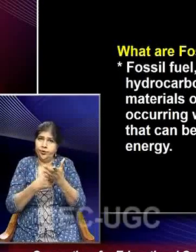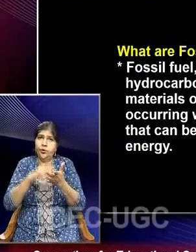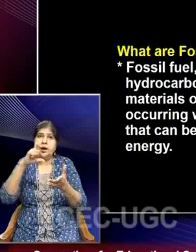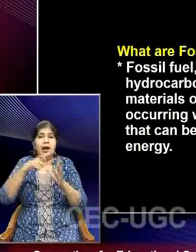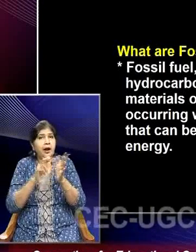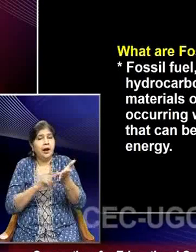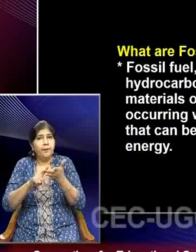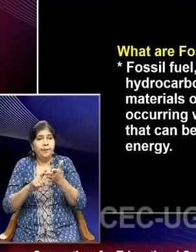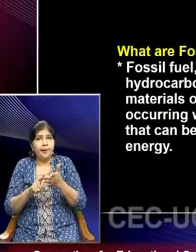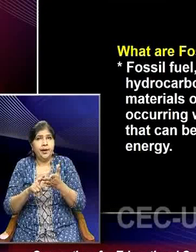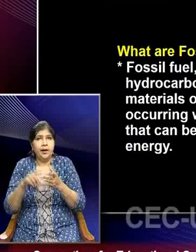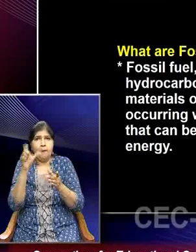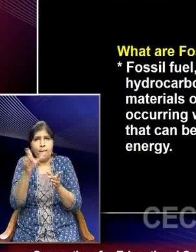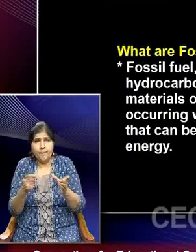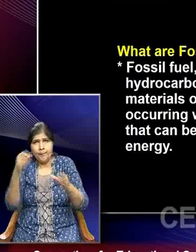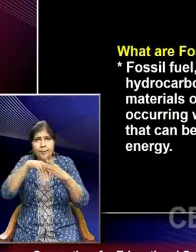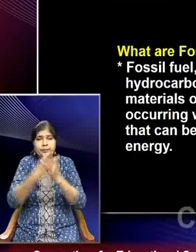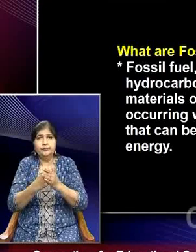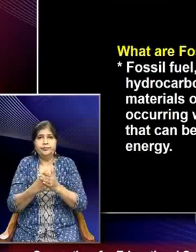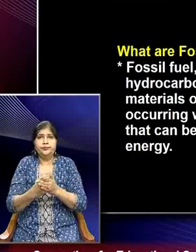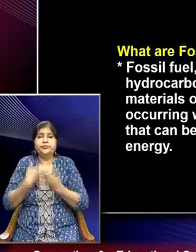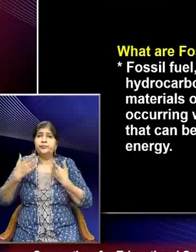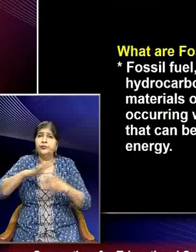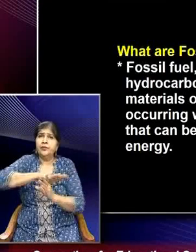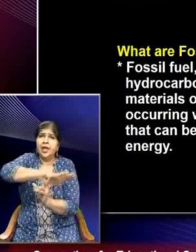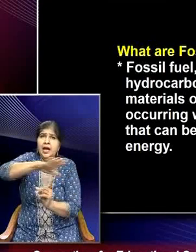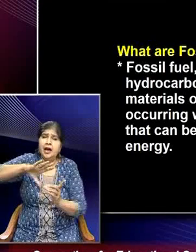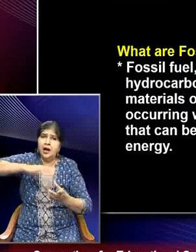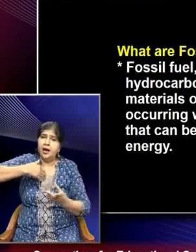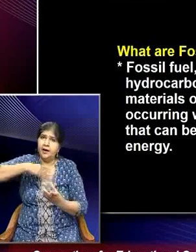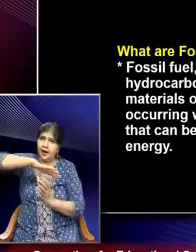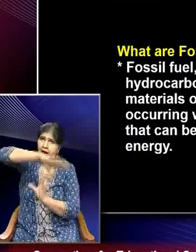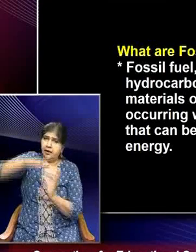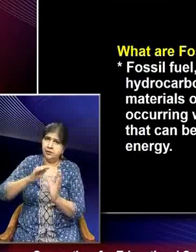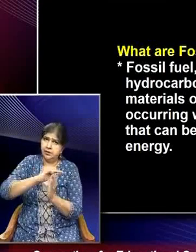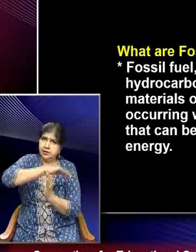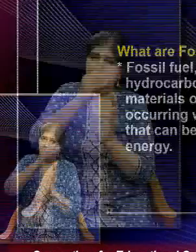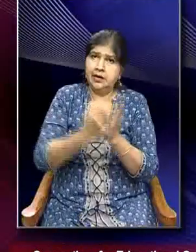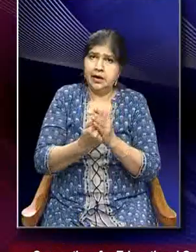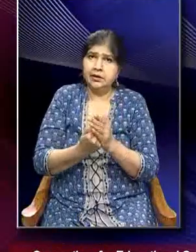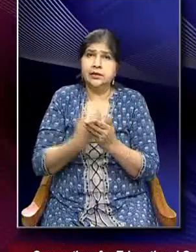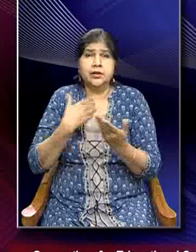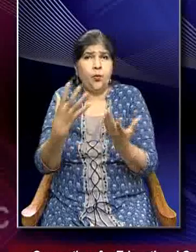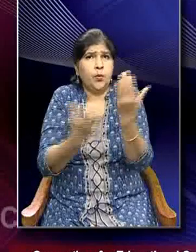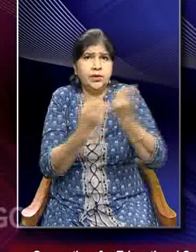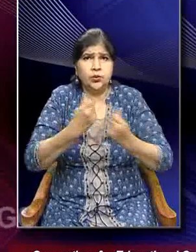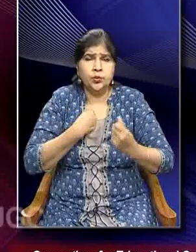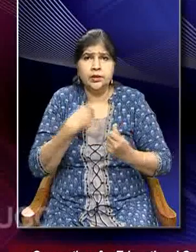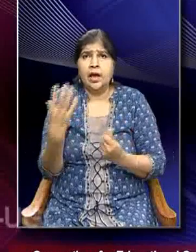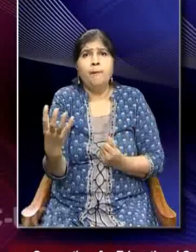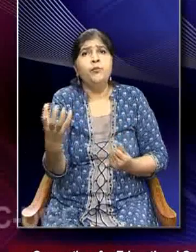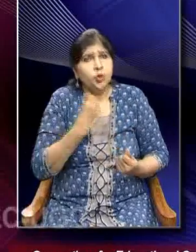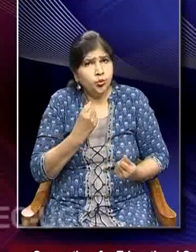occurring within the Earth's crust that can be used as a source of energy.